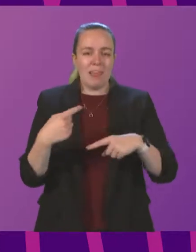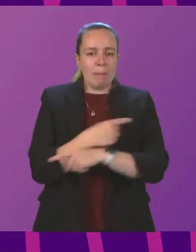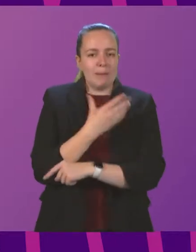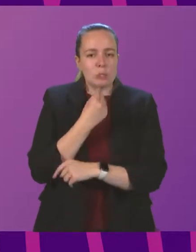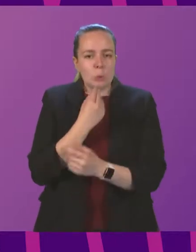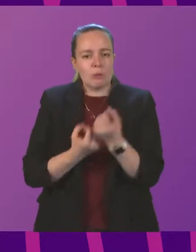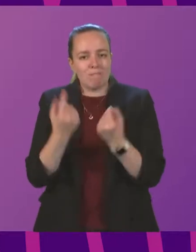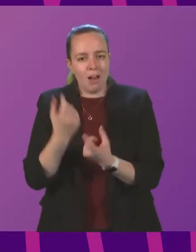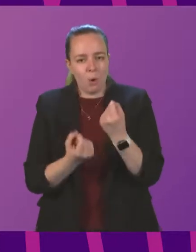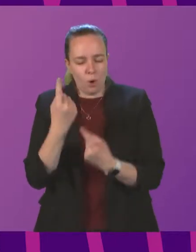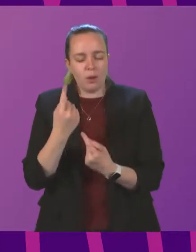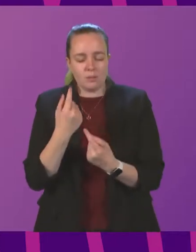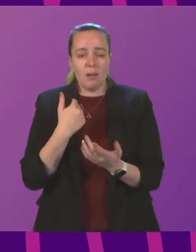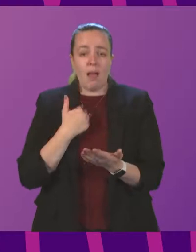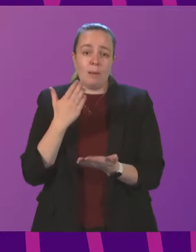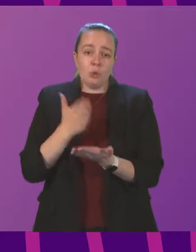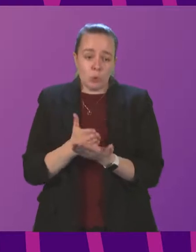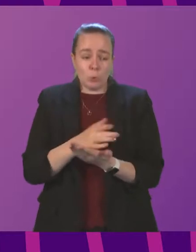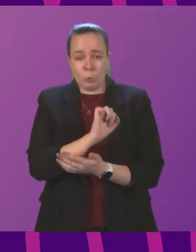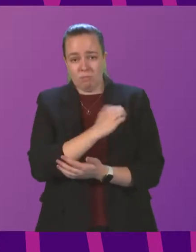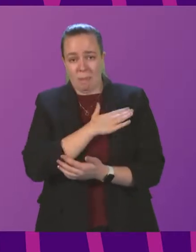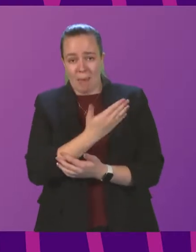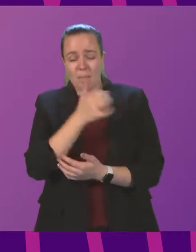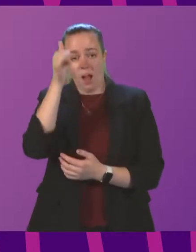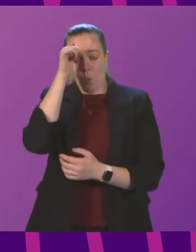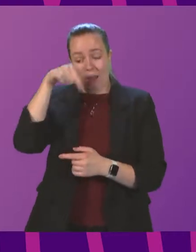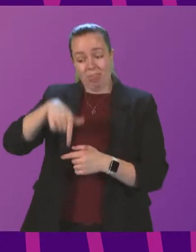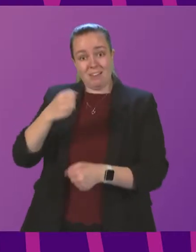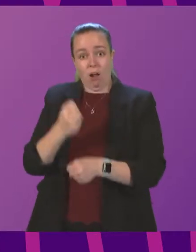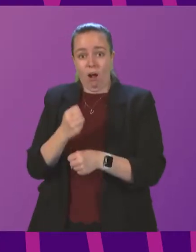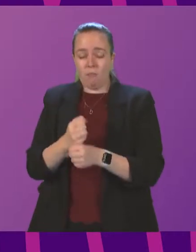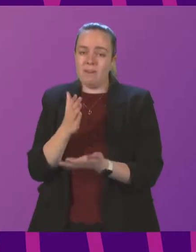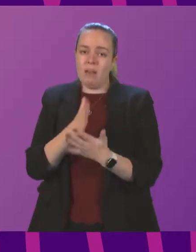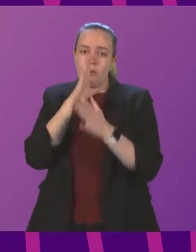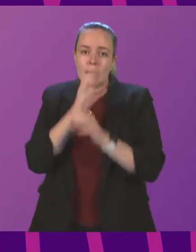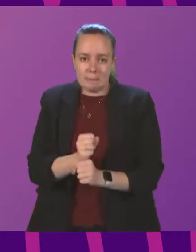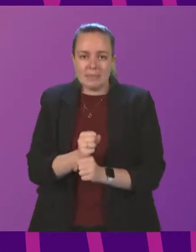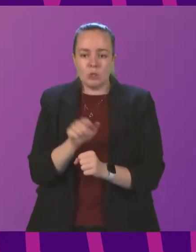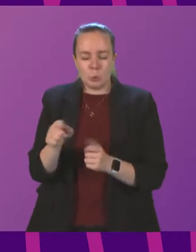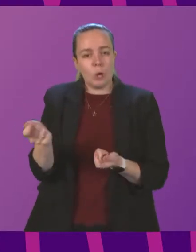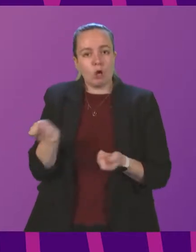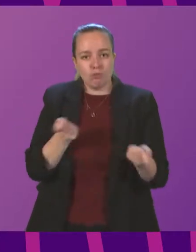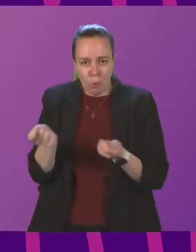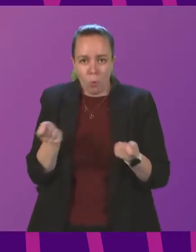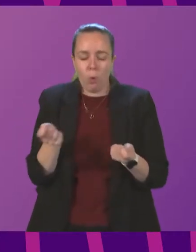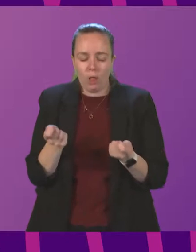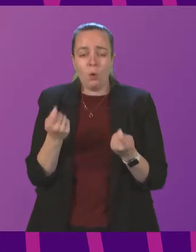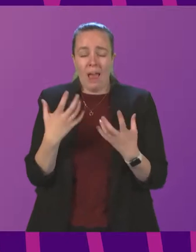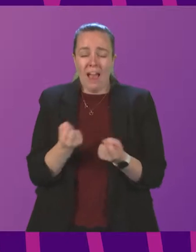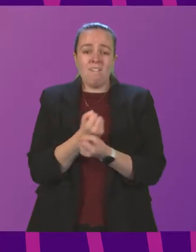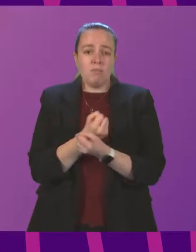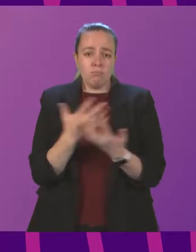around fireworks, I'm sure the member is aware that this government is very committed to bringing that under control. We have a number of short